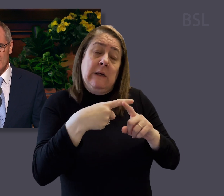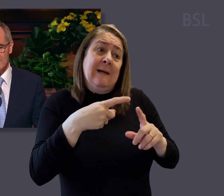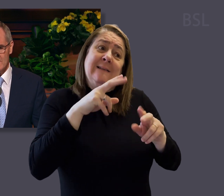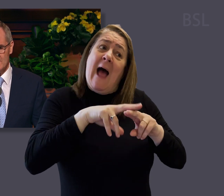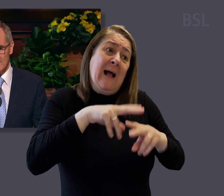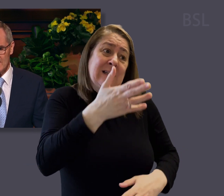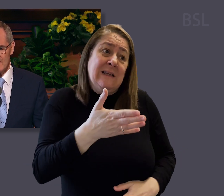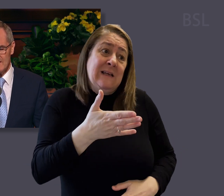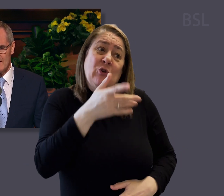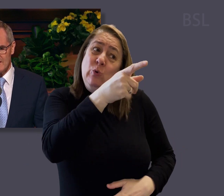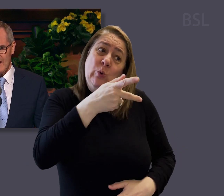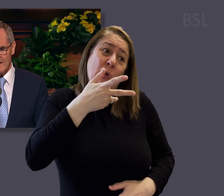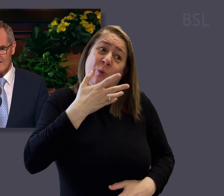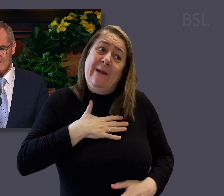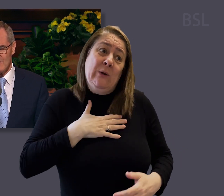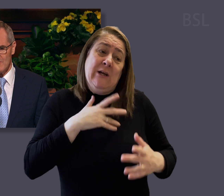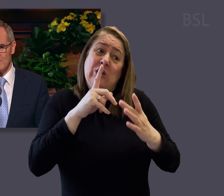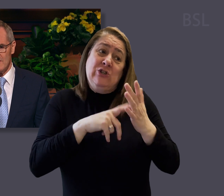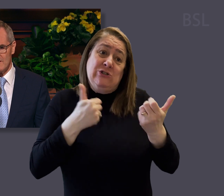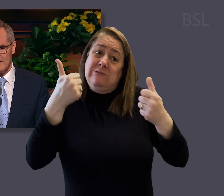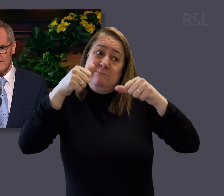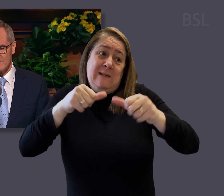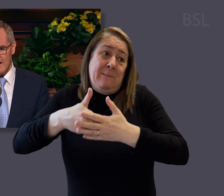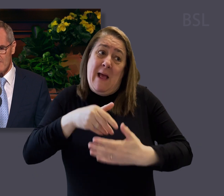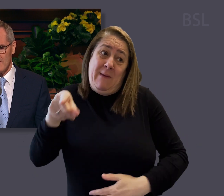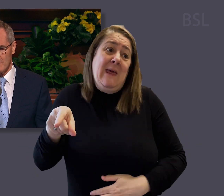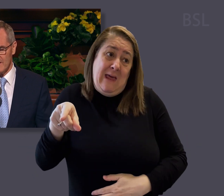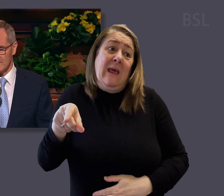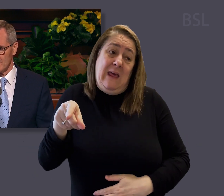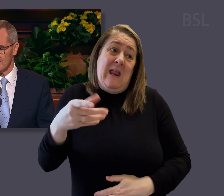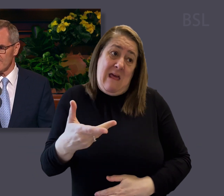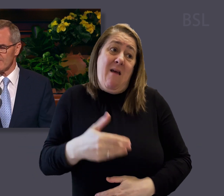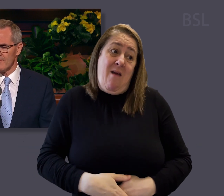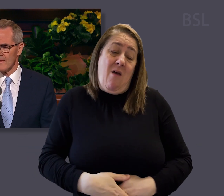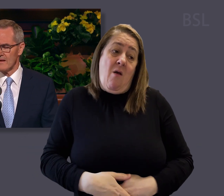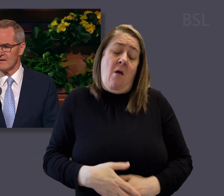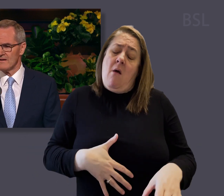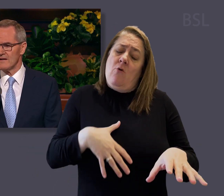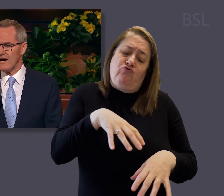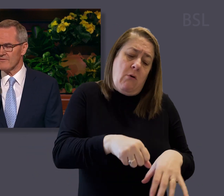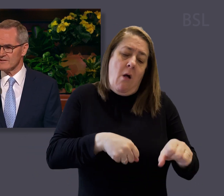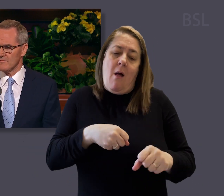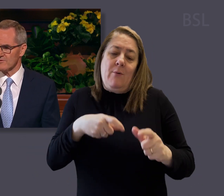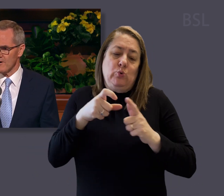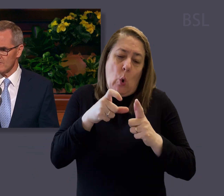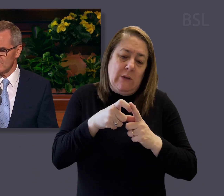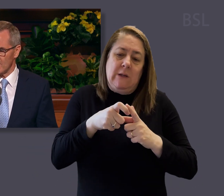urgency, Dad, you need to give Jarum a blessing. After some struggle, my